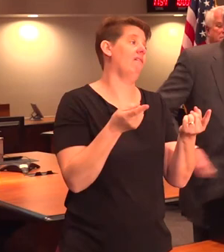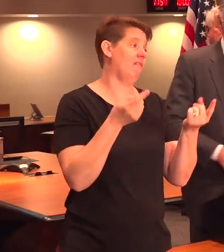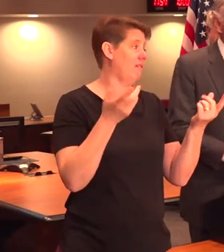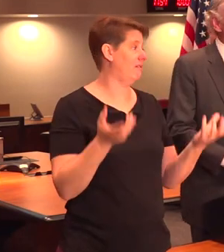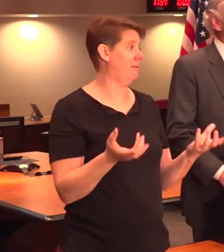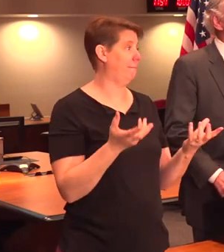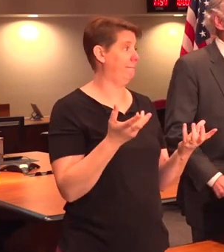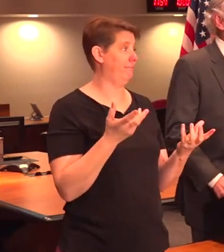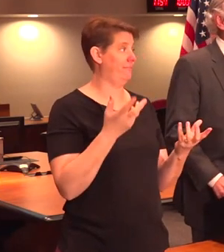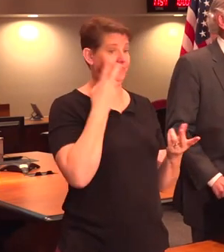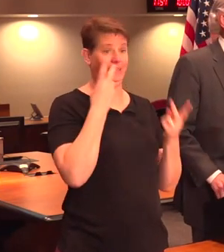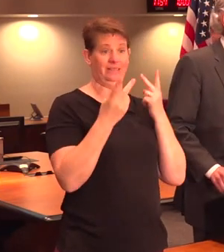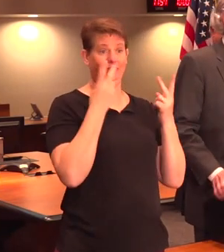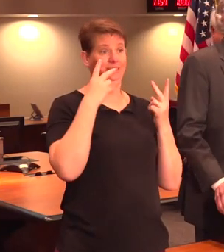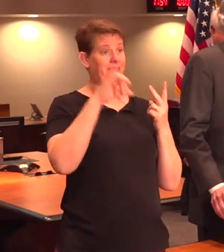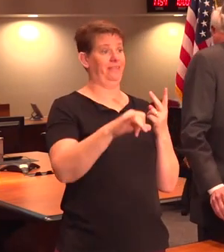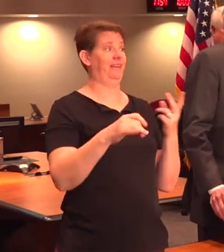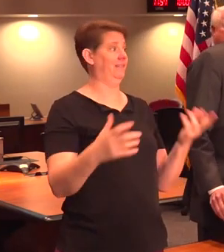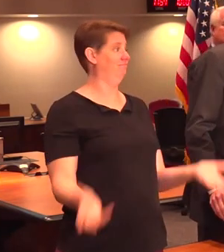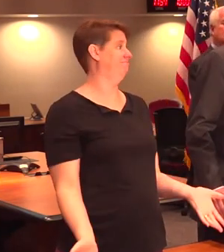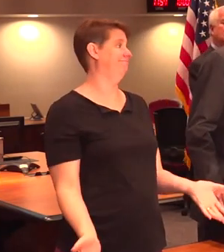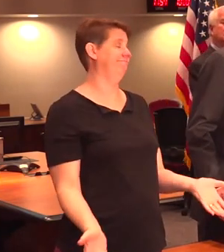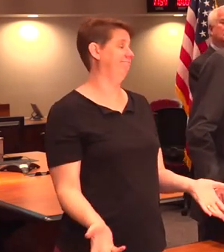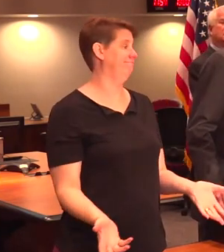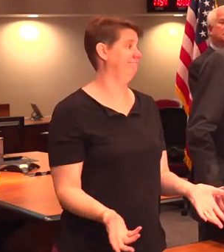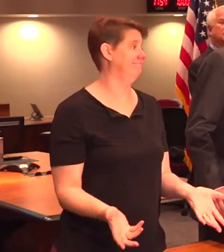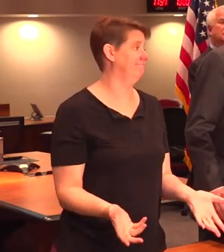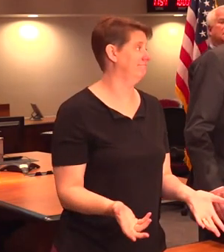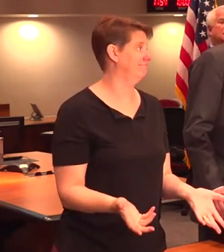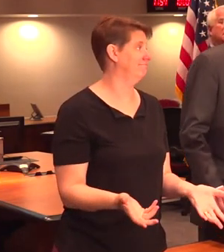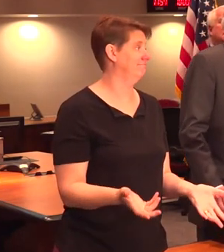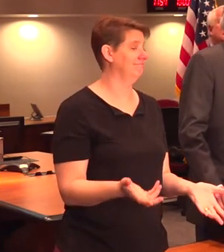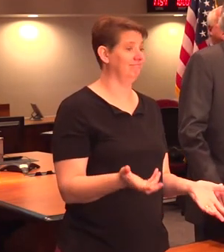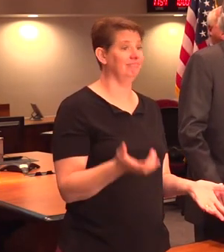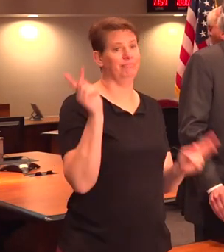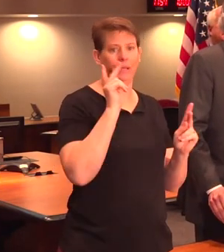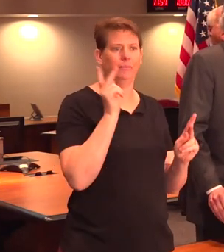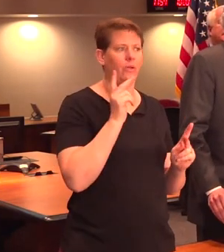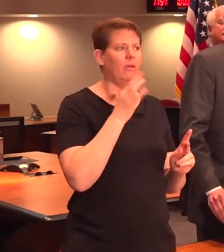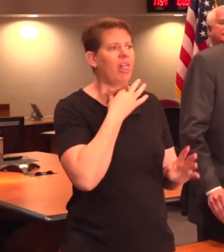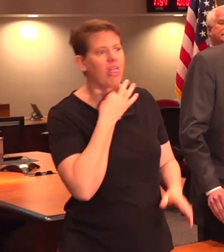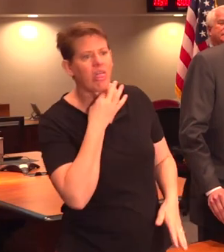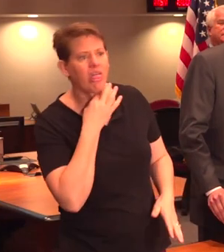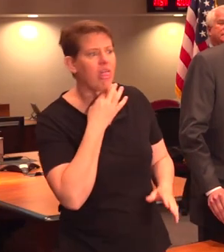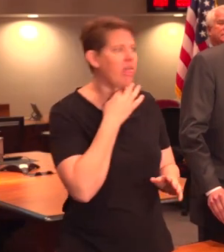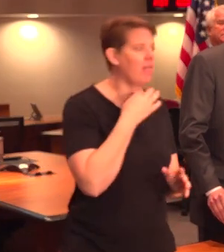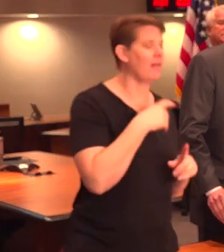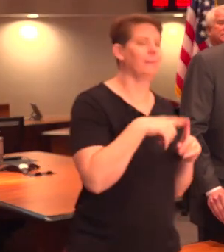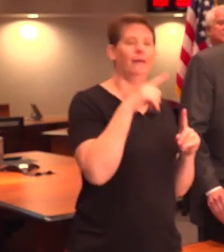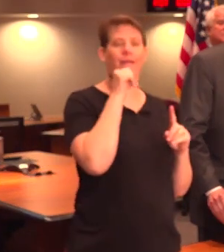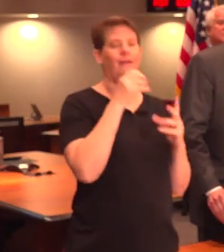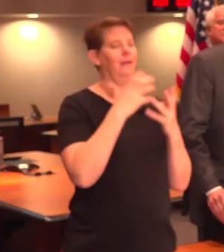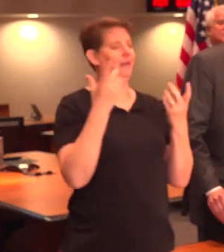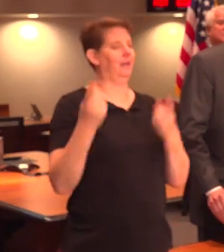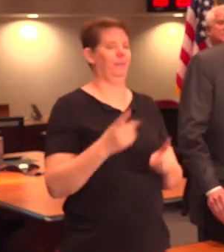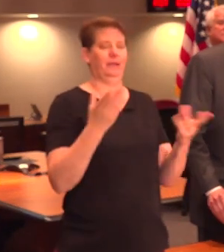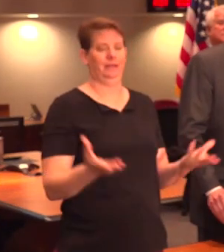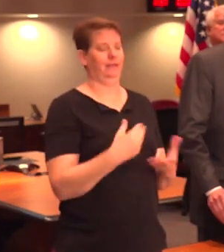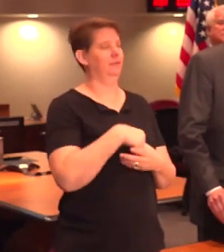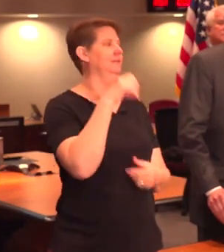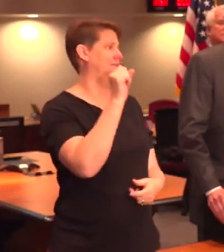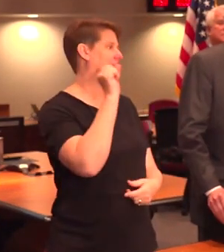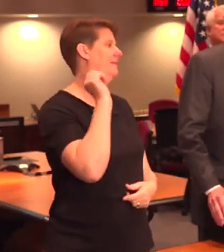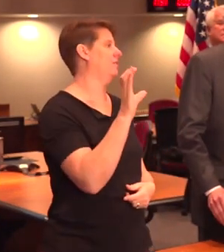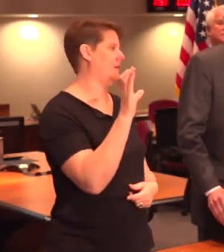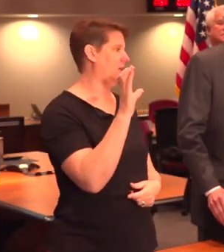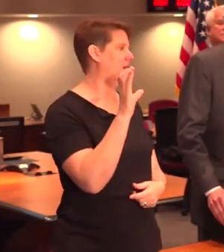as you can tell, that's been of interest but not a lot of activity in South Carolina. So we'll